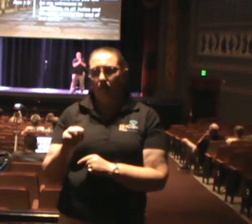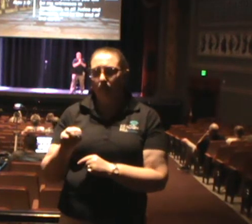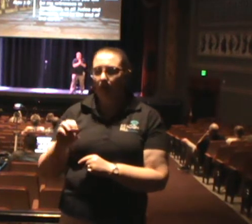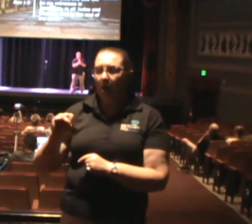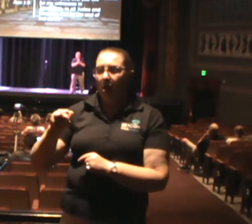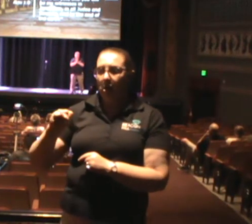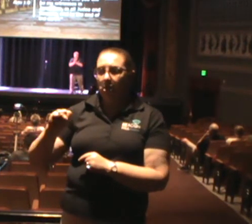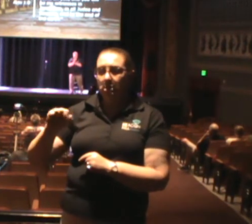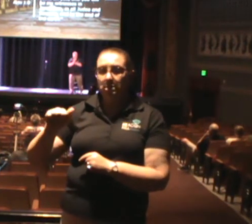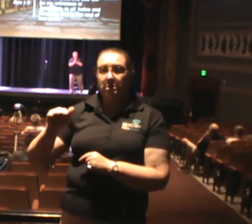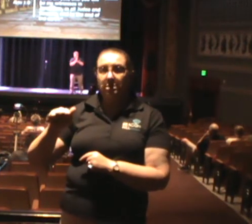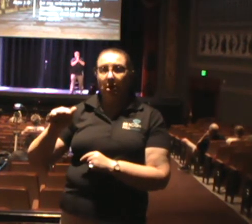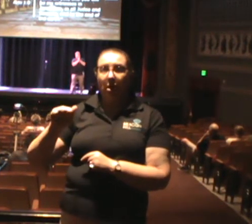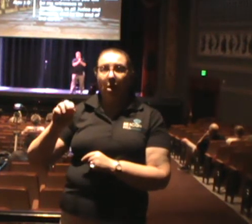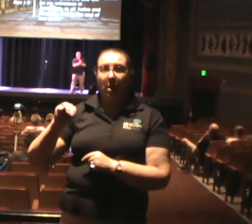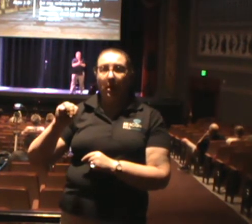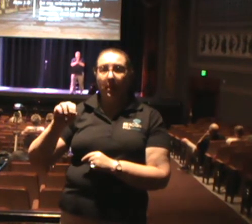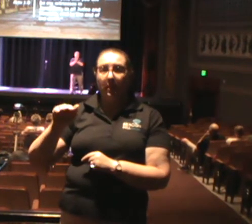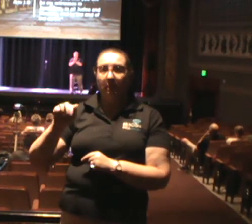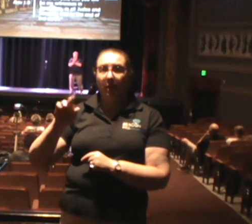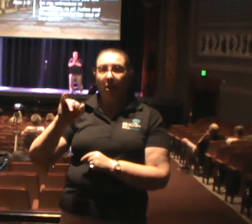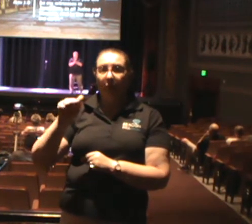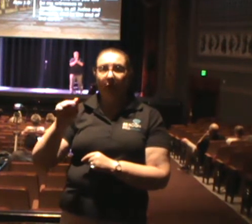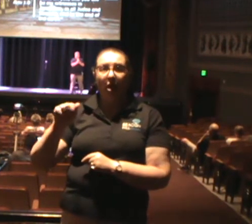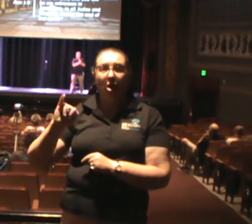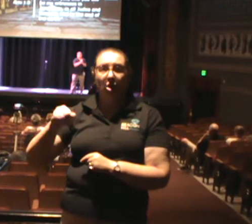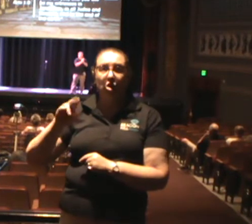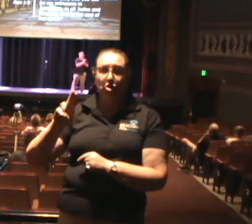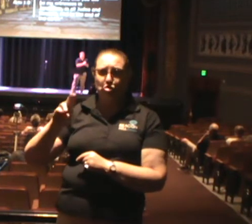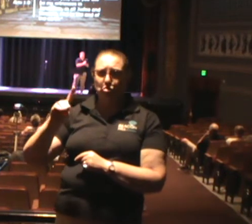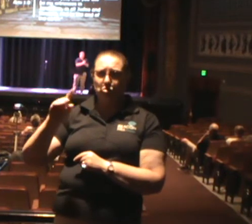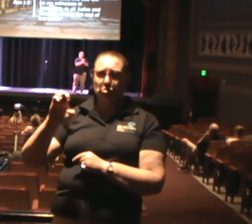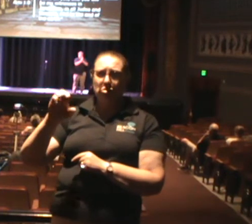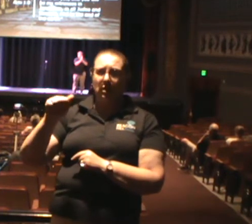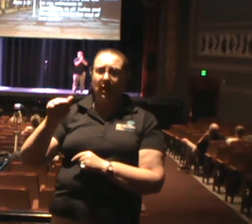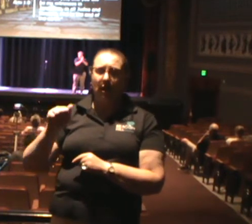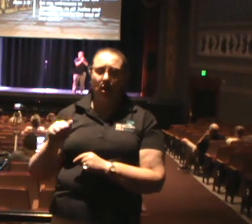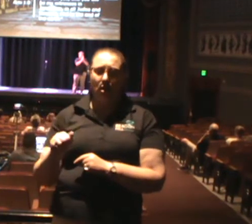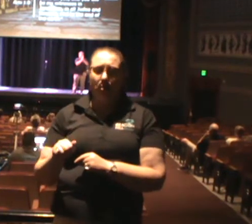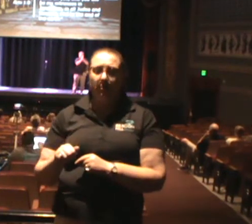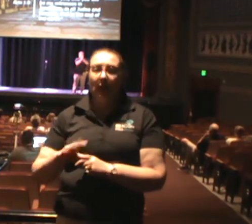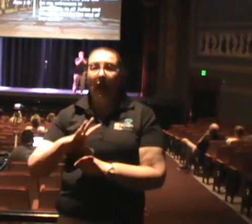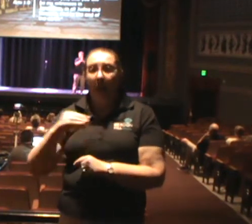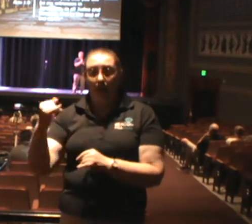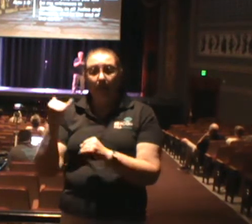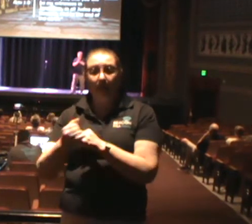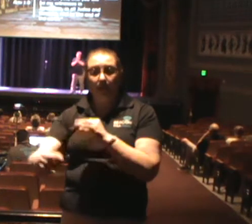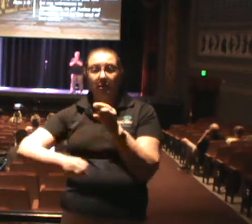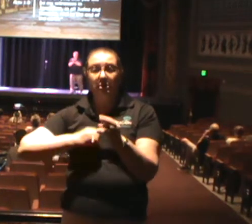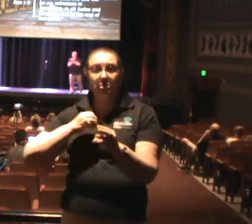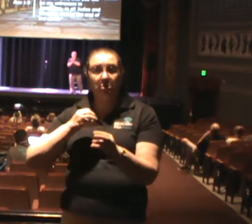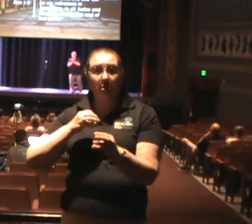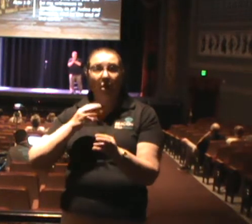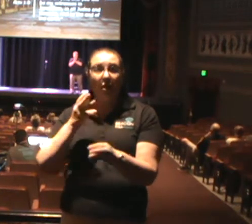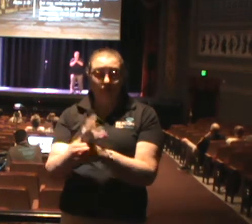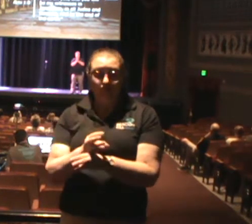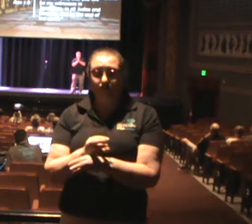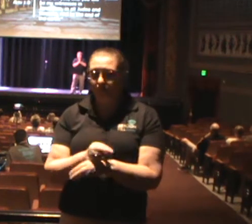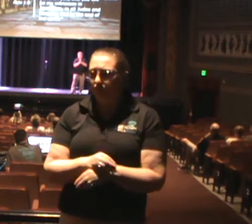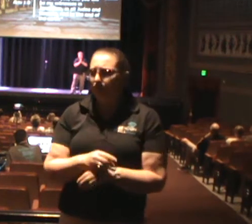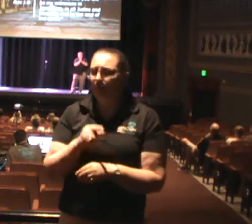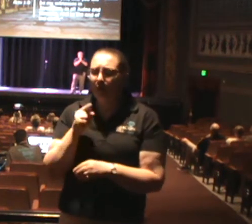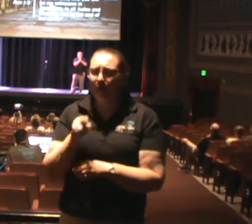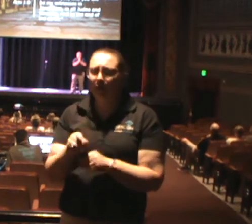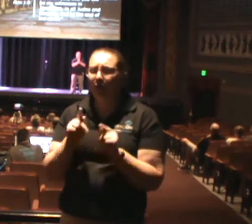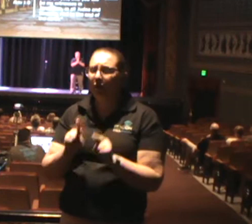this was a command. So the fact that there are people that are living and breathing today who will live and die without ever hearing the name